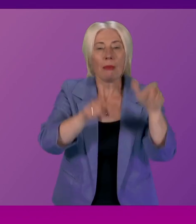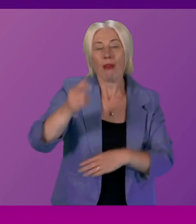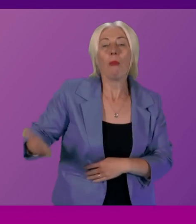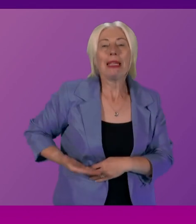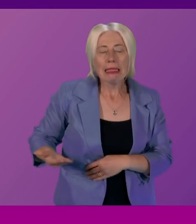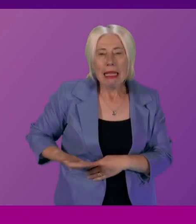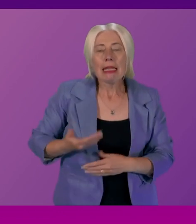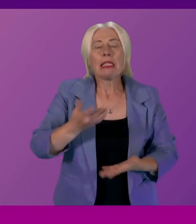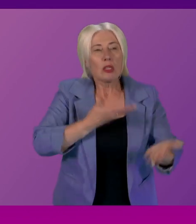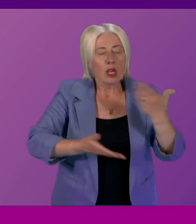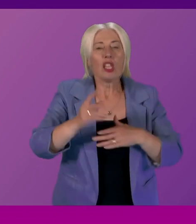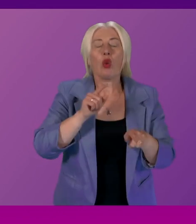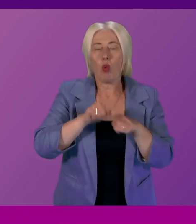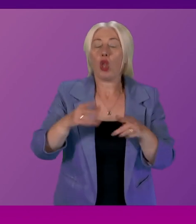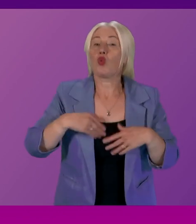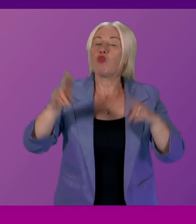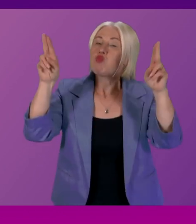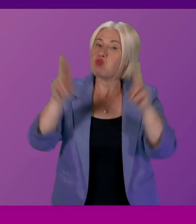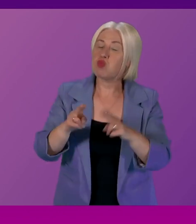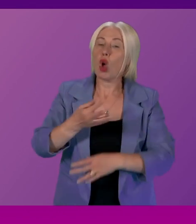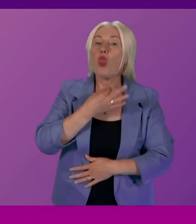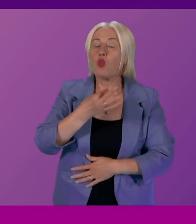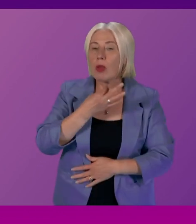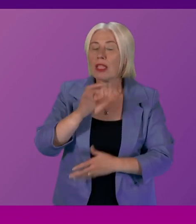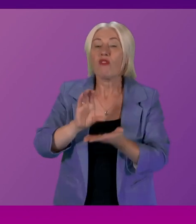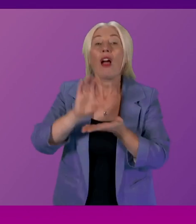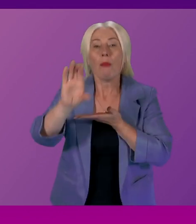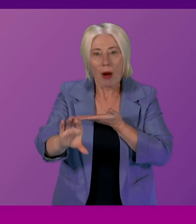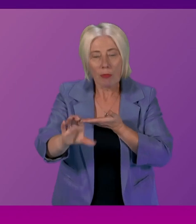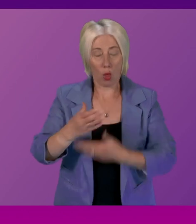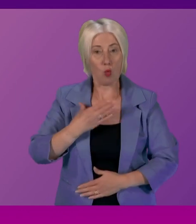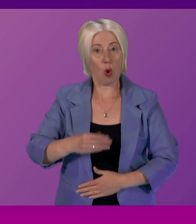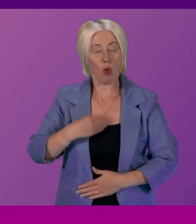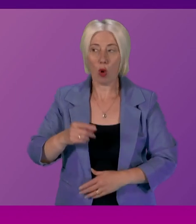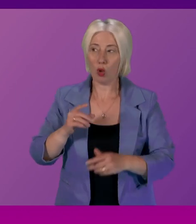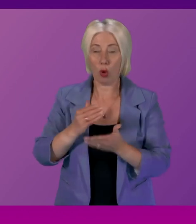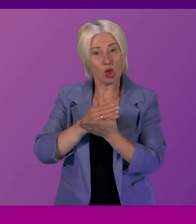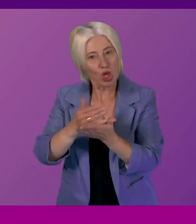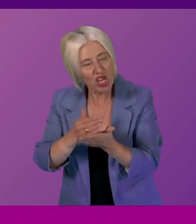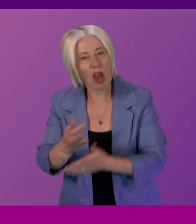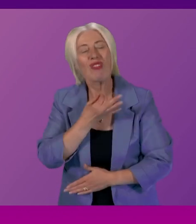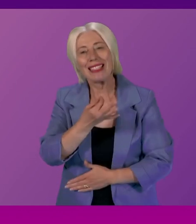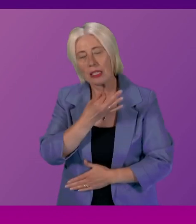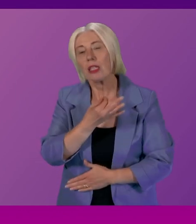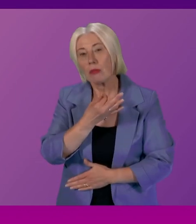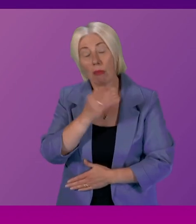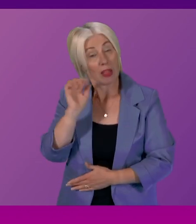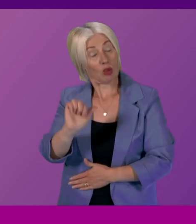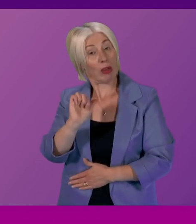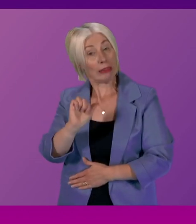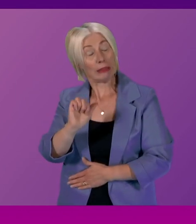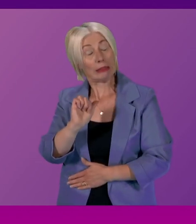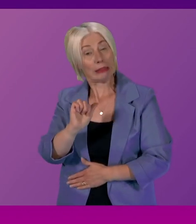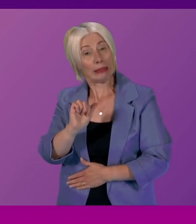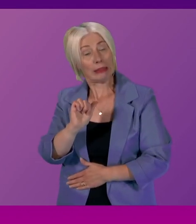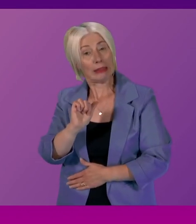talk about helping to de-risk their investments and a greater appetite to share risk and I think that's right particularly when it